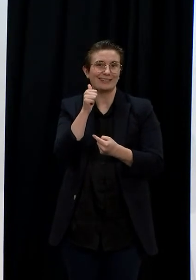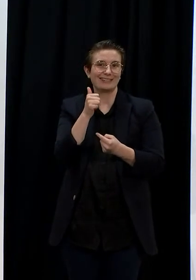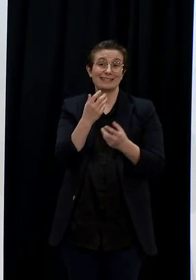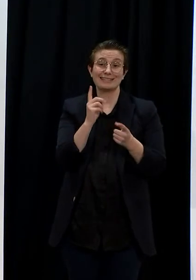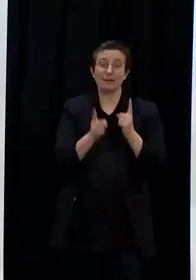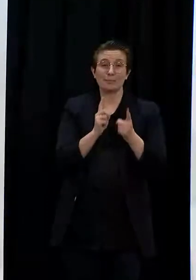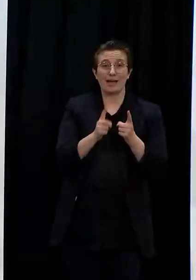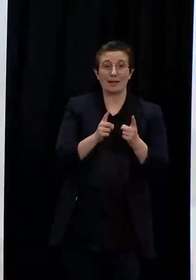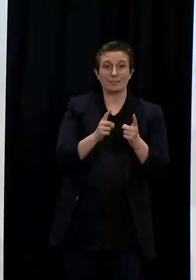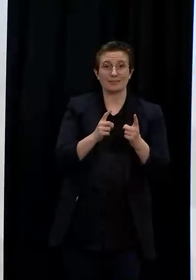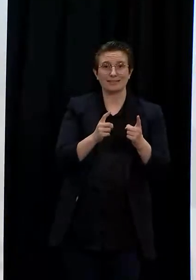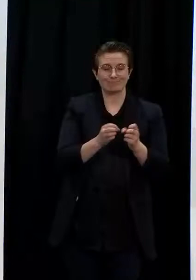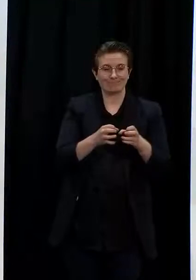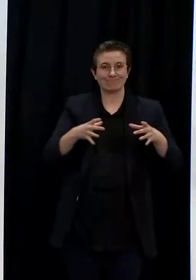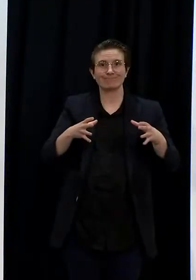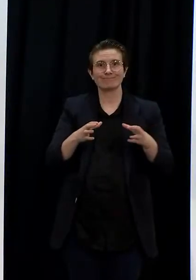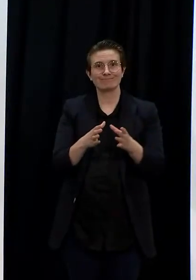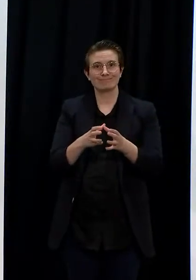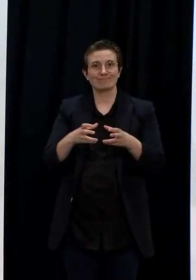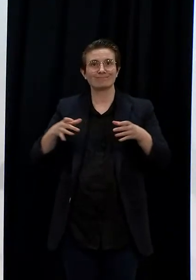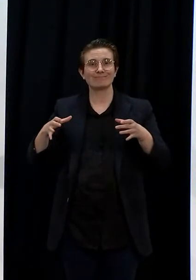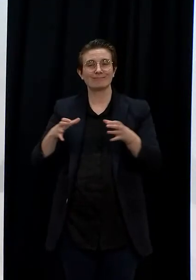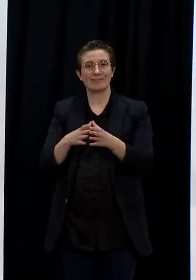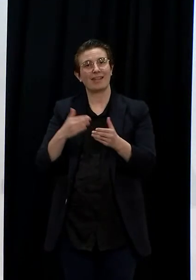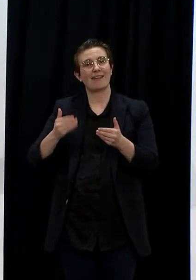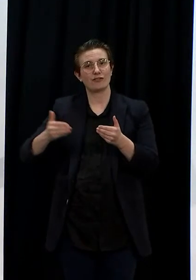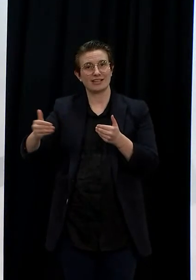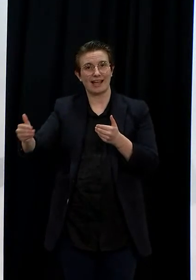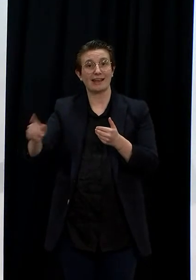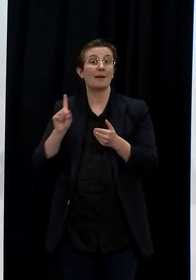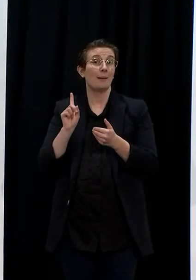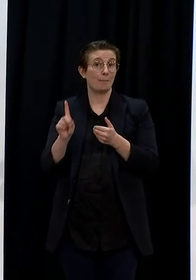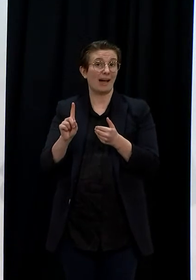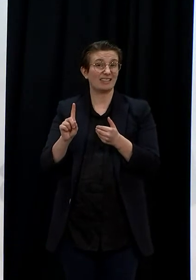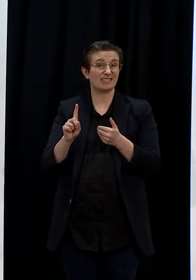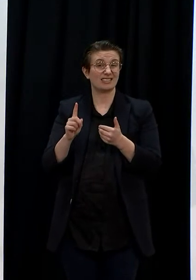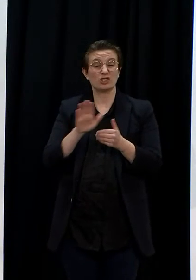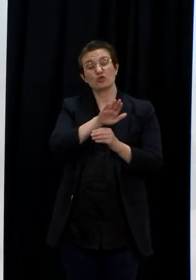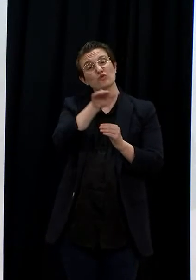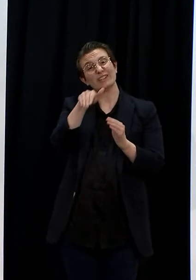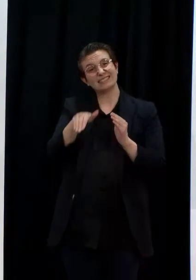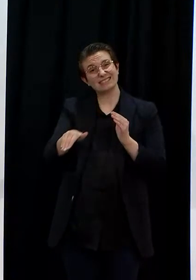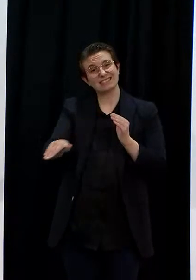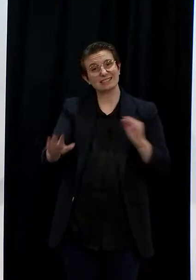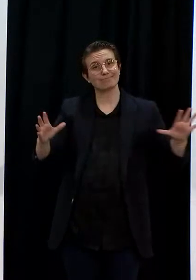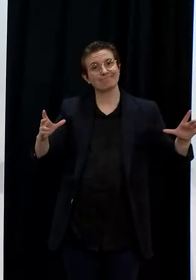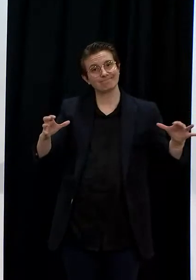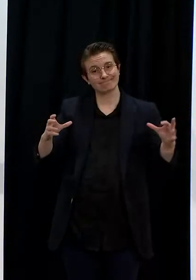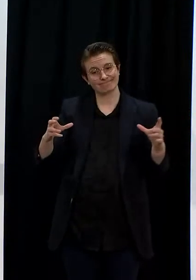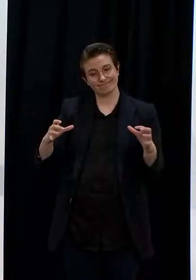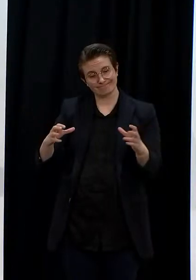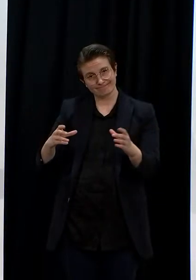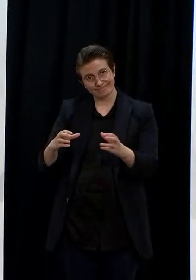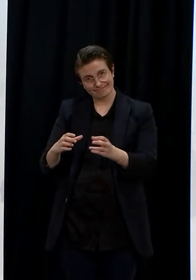61 today. Five days ago it was more like 77 and it has been heading down over time. Secondly, we are seeing